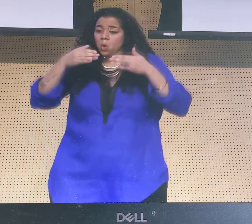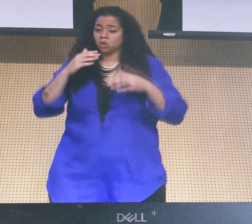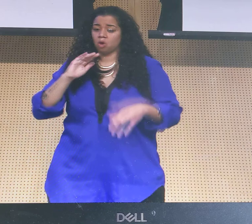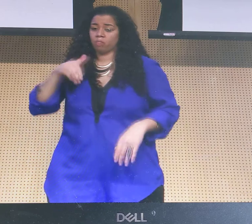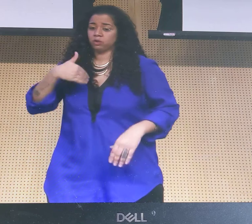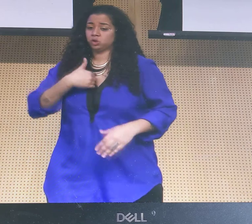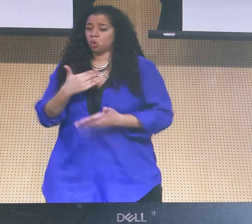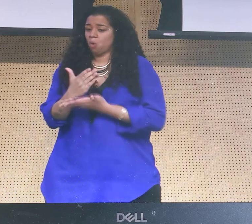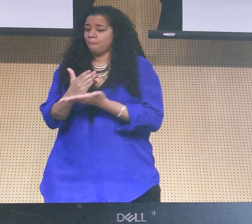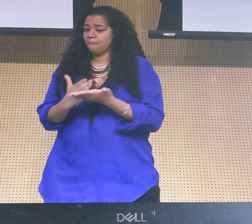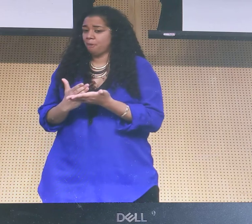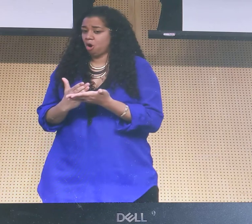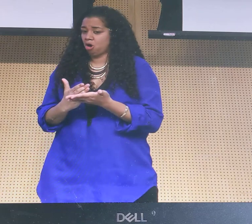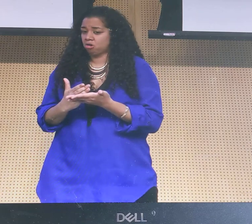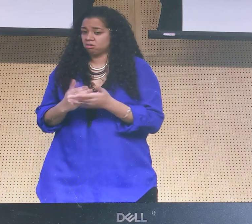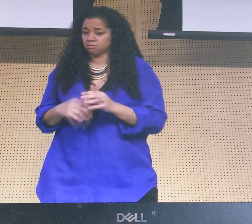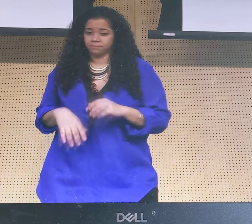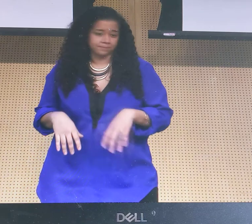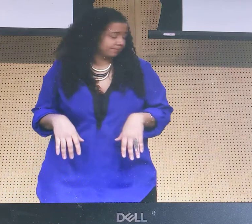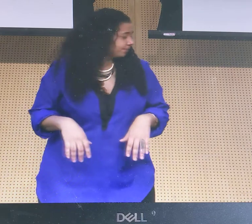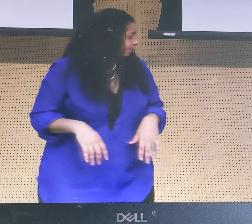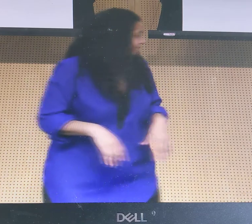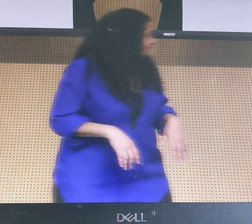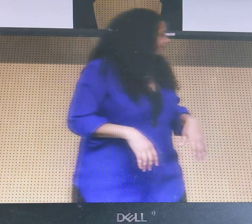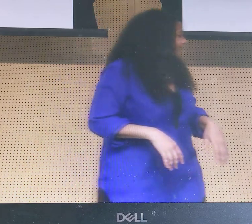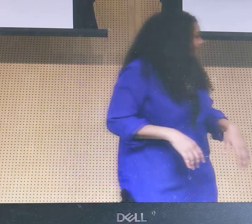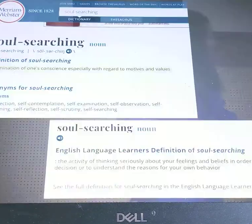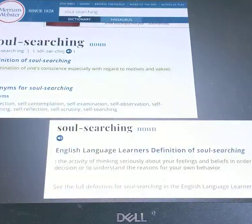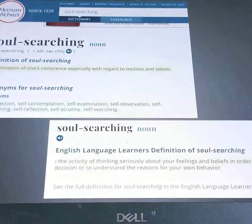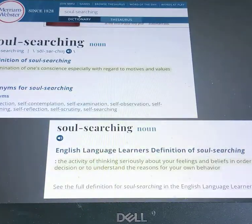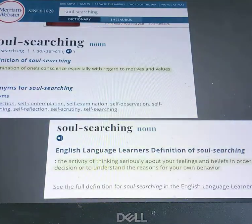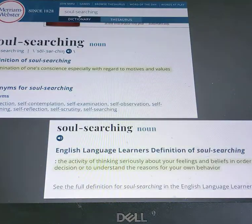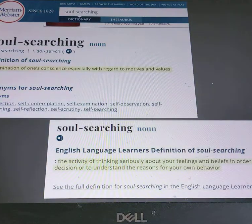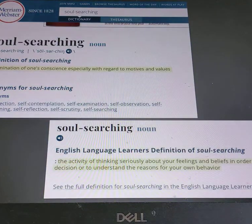So today I'm going to focus on the soul part of oneself.